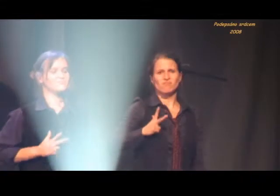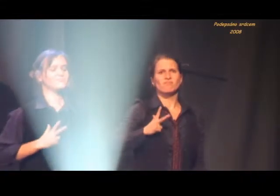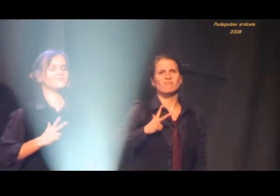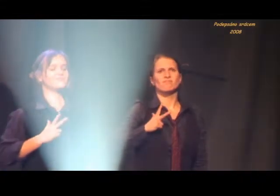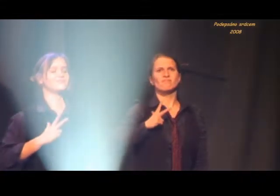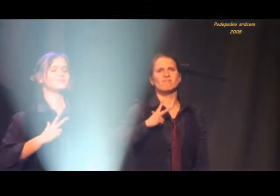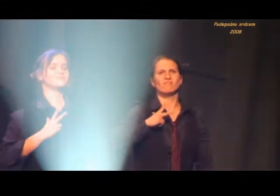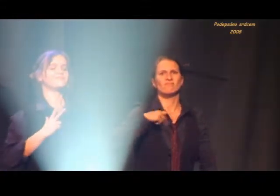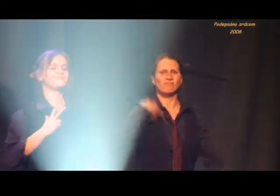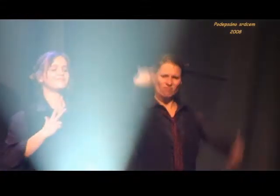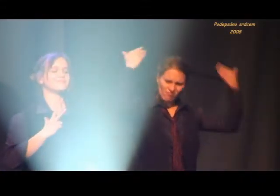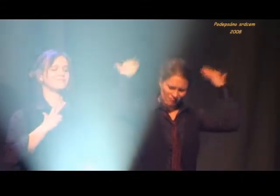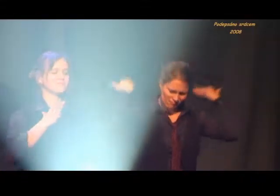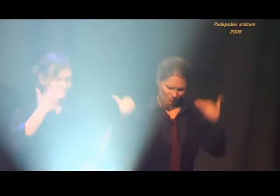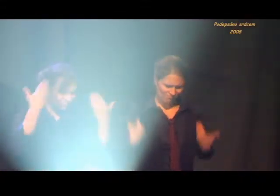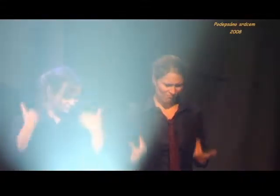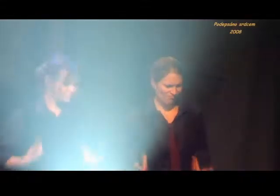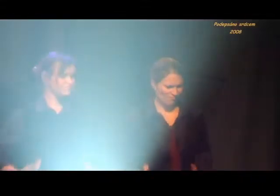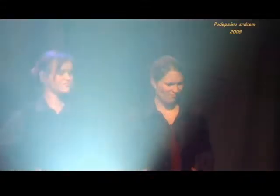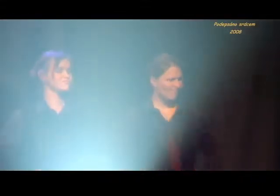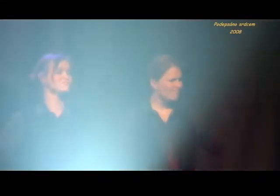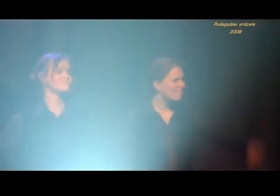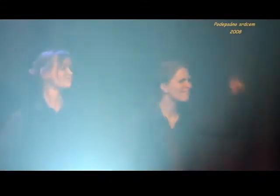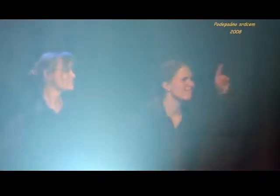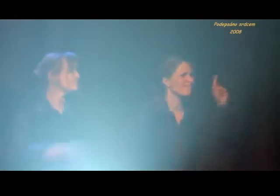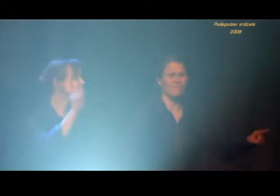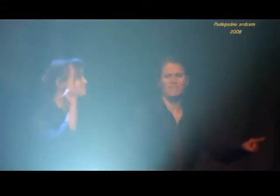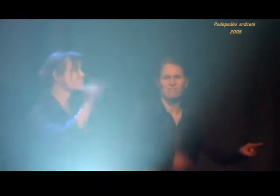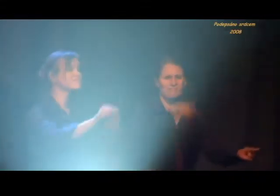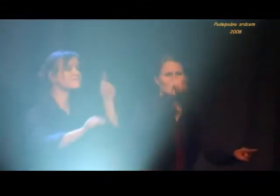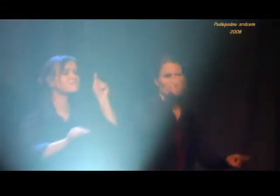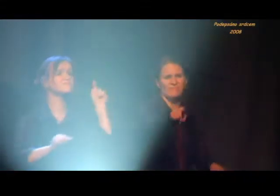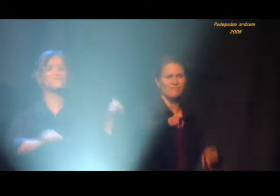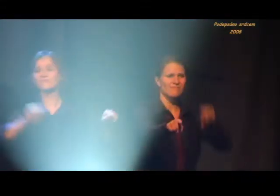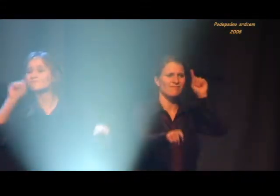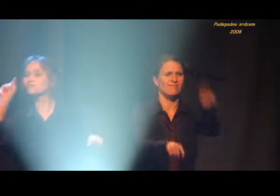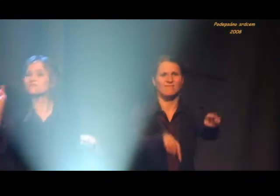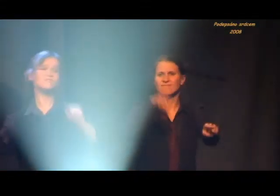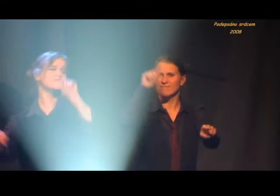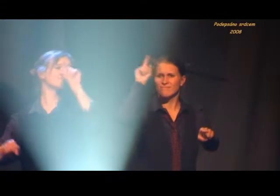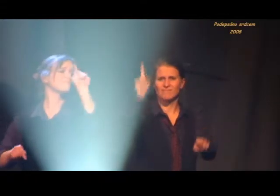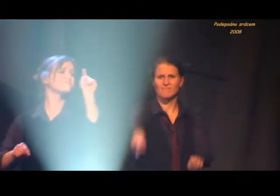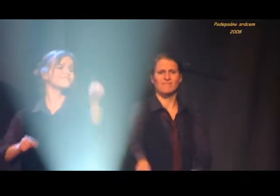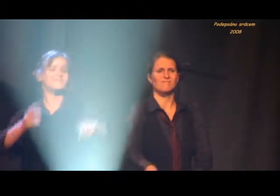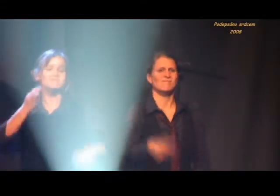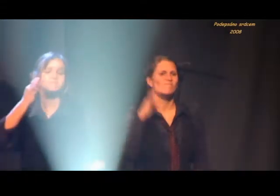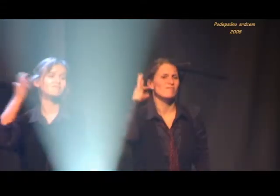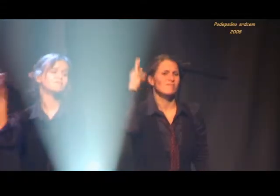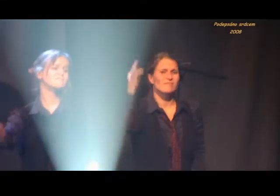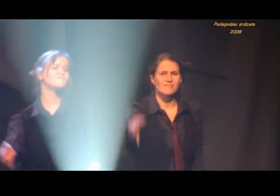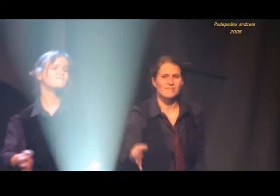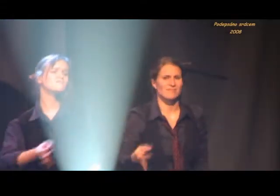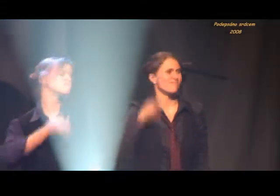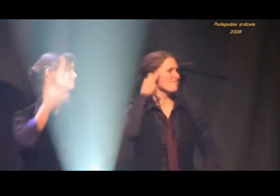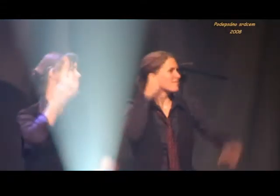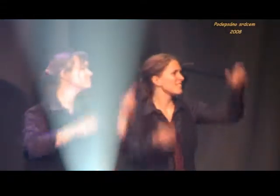what has he got? If not in soul, then he has not.